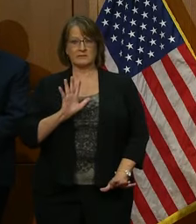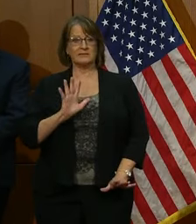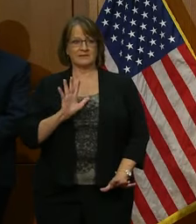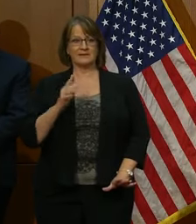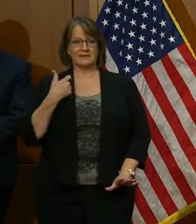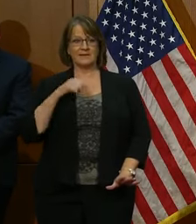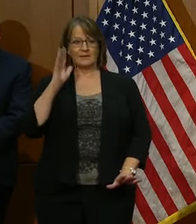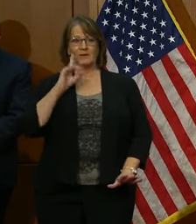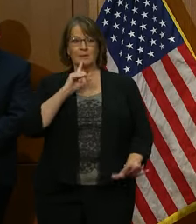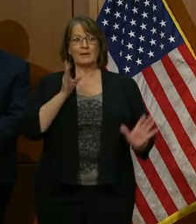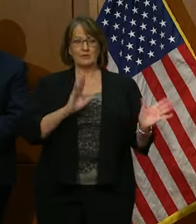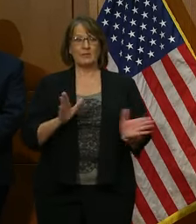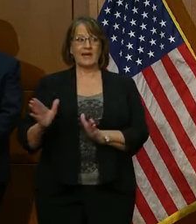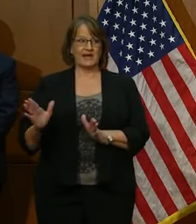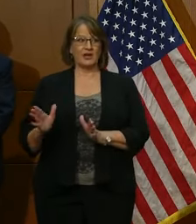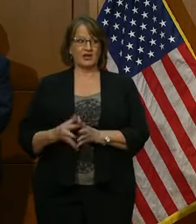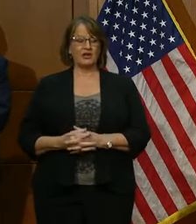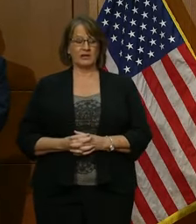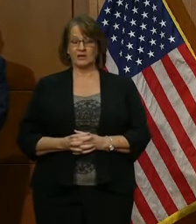we're going to be prepared.